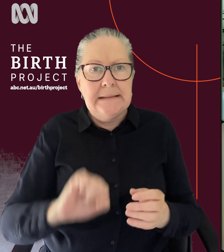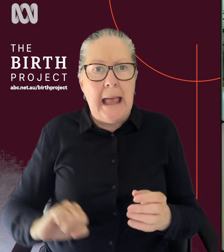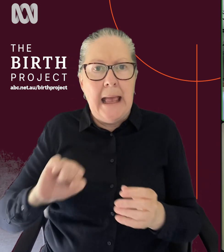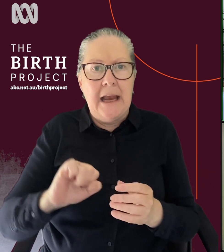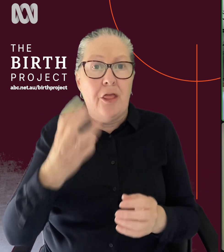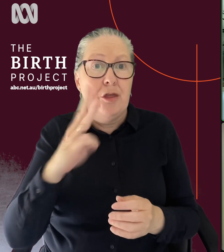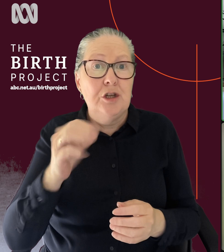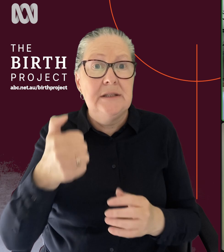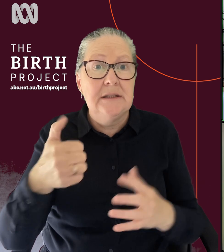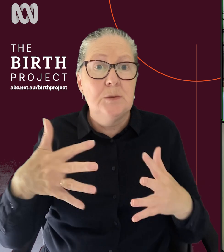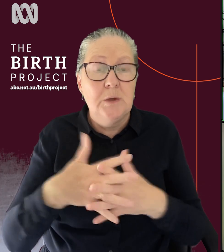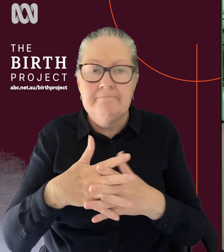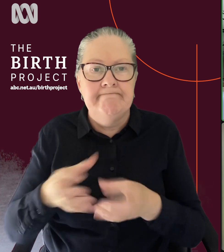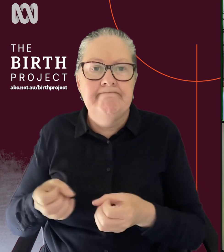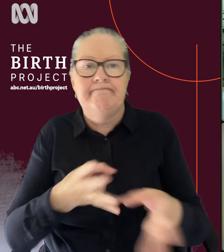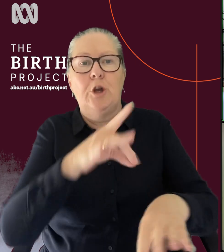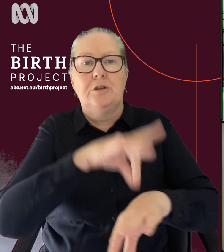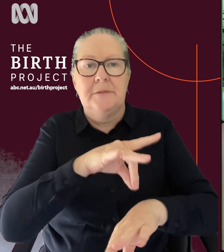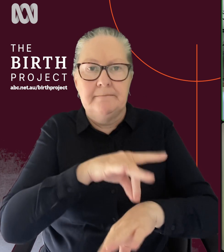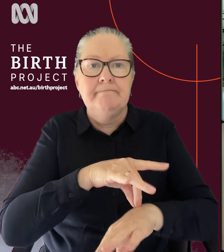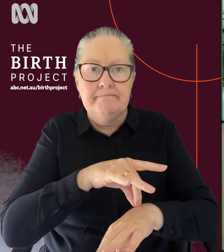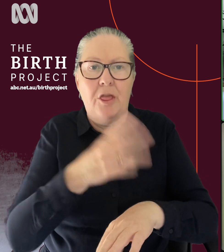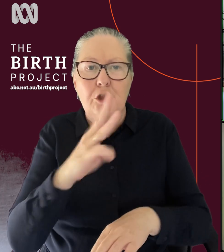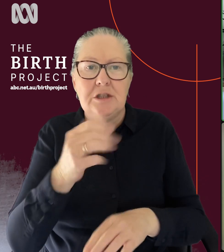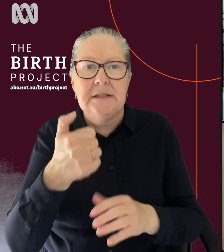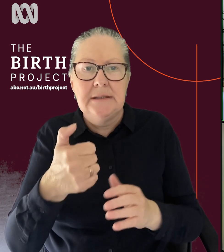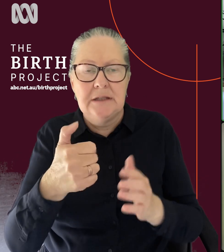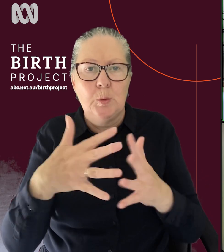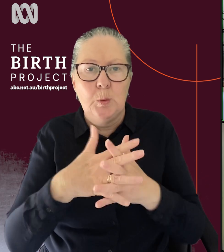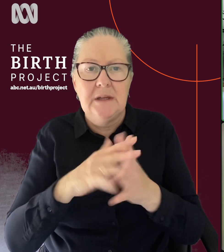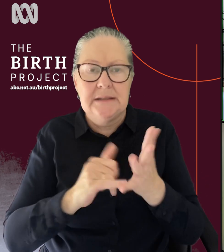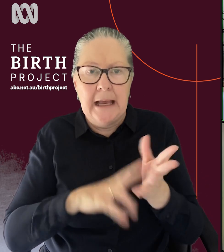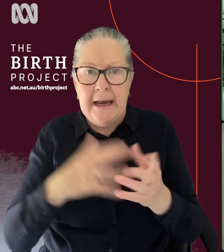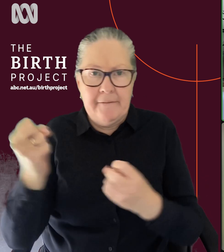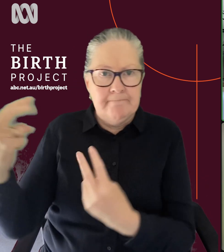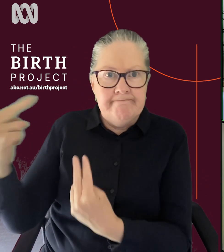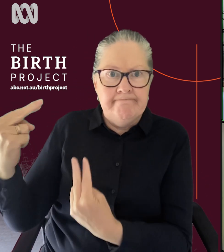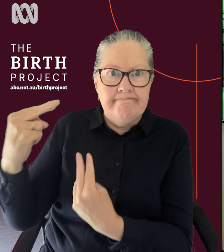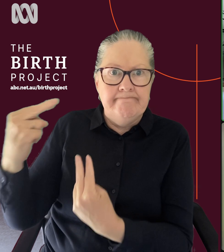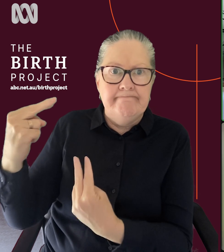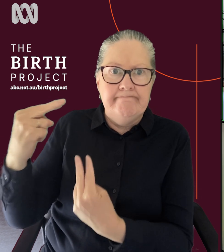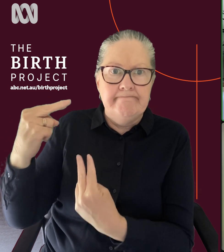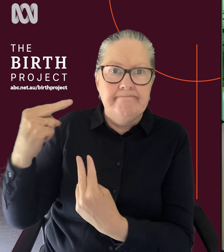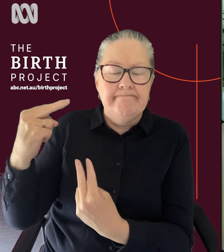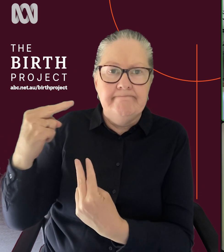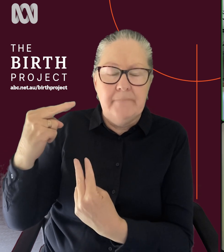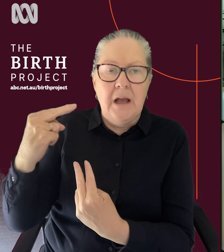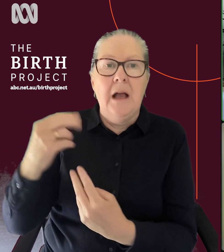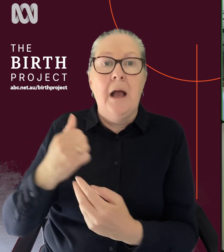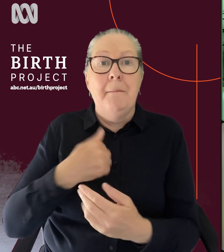straight away after that scan and I had to undergo lots and lots of kind of intense monitoring. And then, you know, my lucky